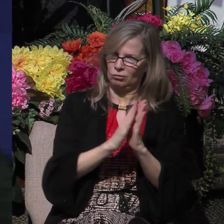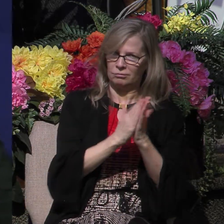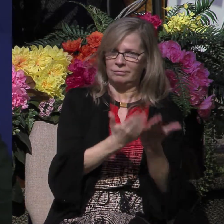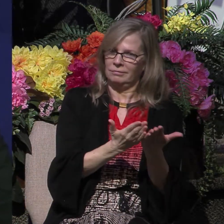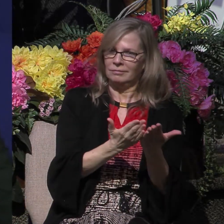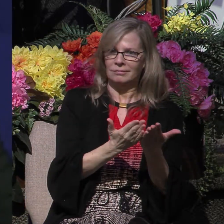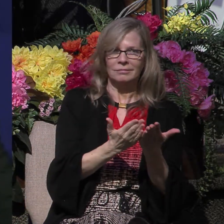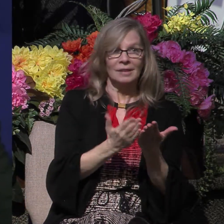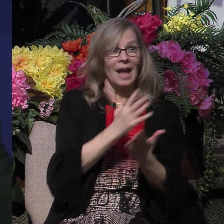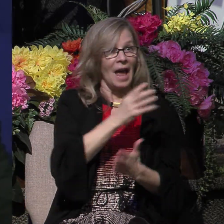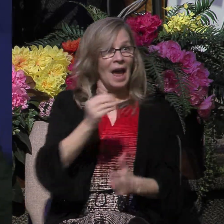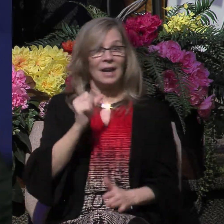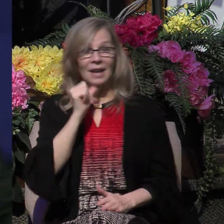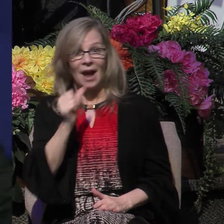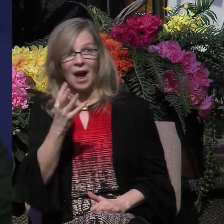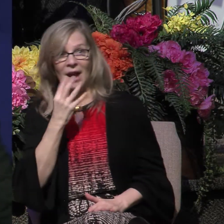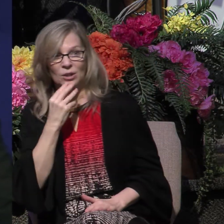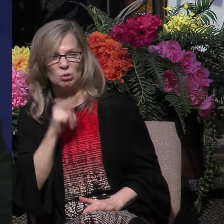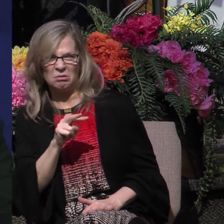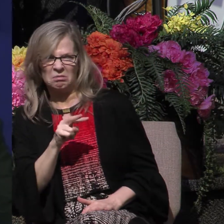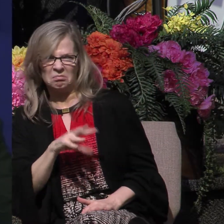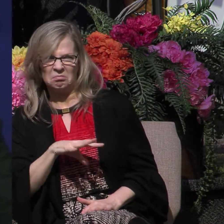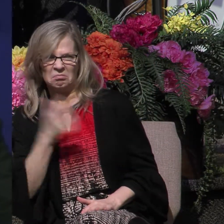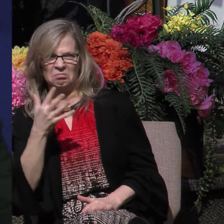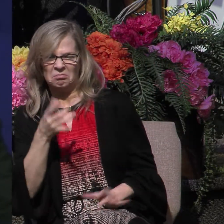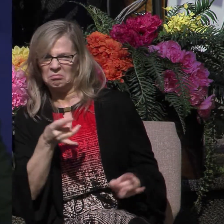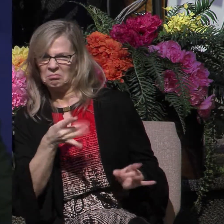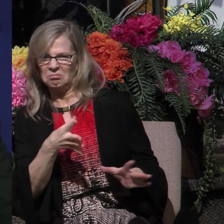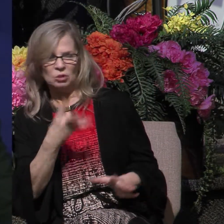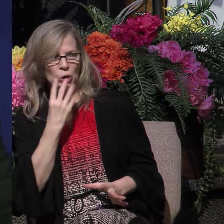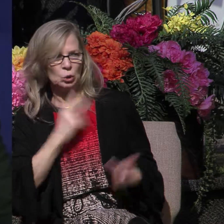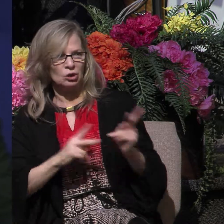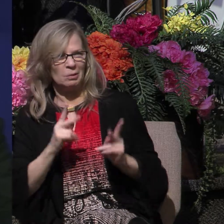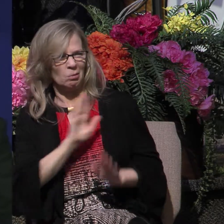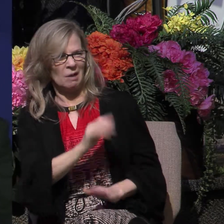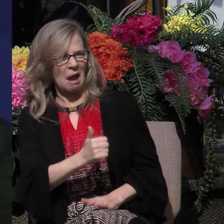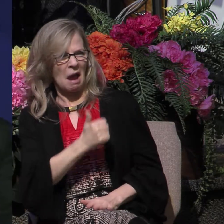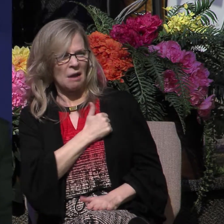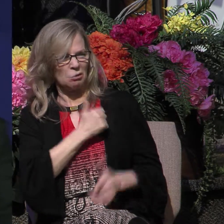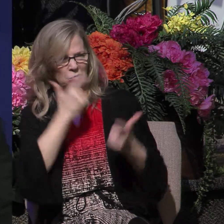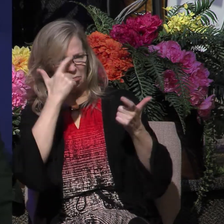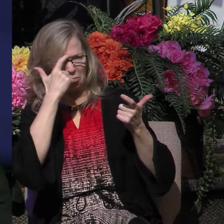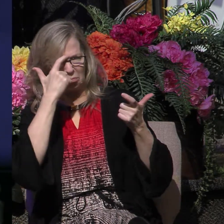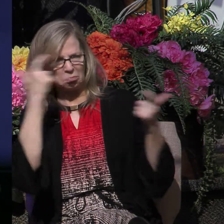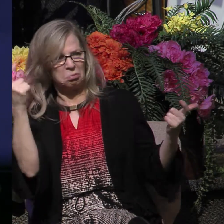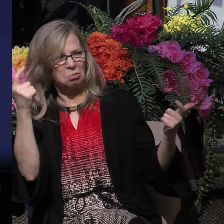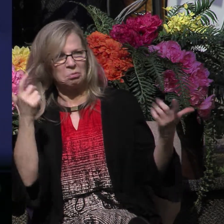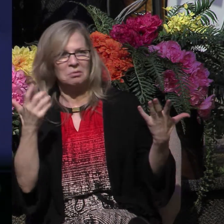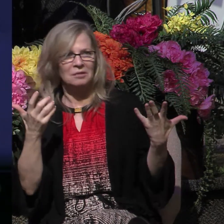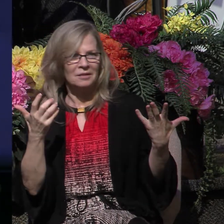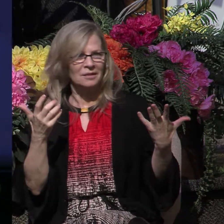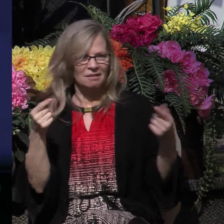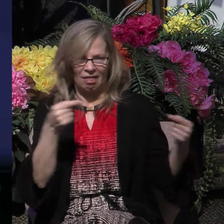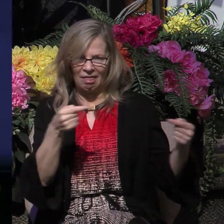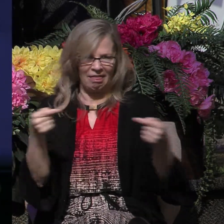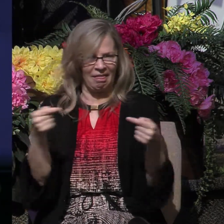And Gentiles despised, despised Jewish people for their attitude of condescending arrogance, thinking themselves to be